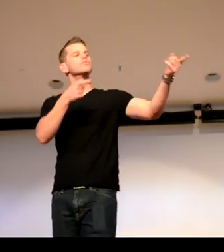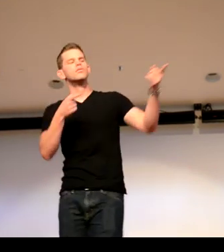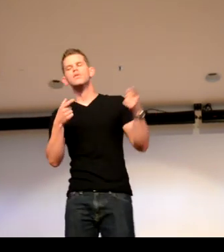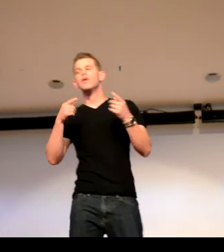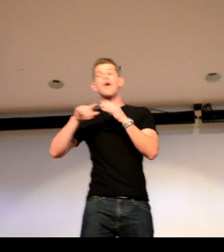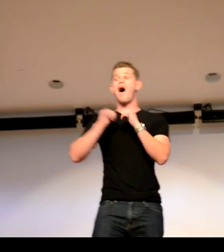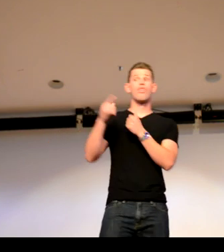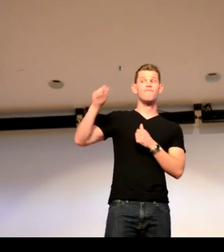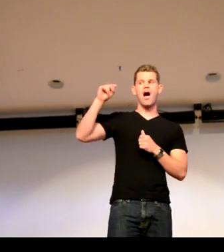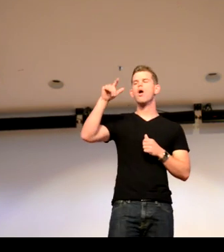Okay. Okay.